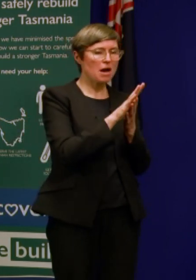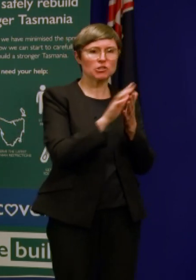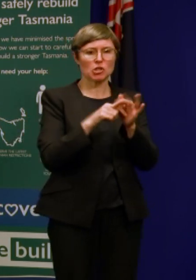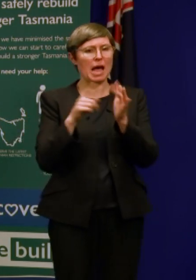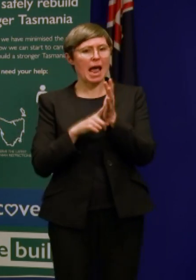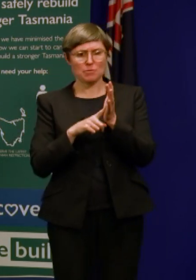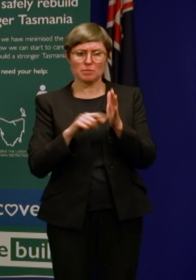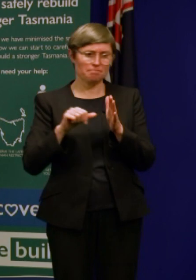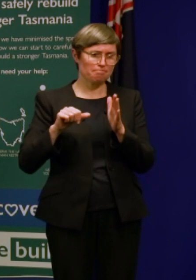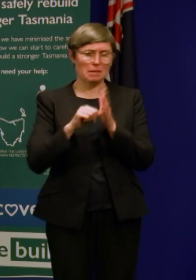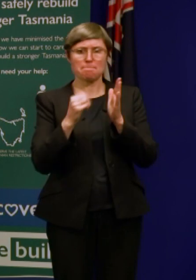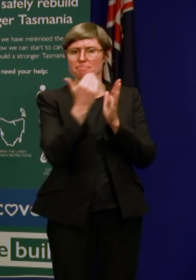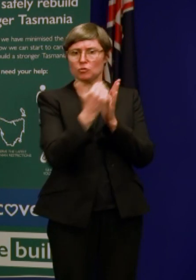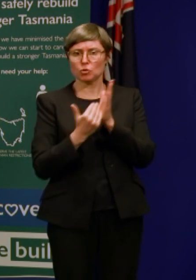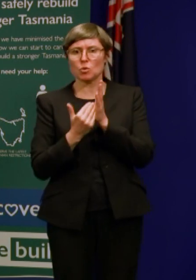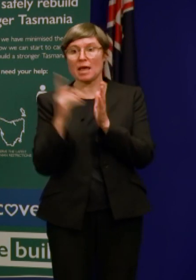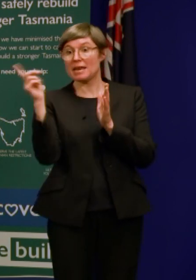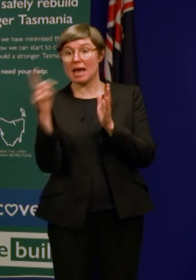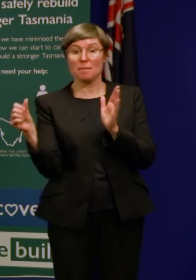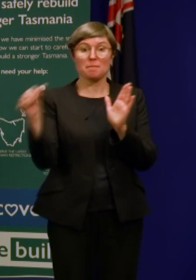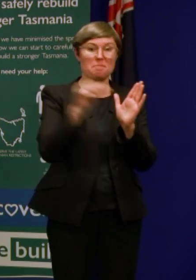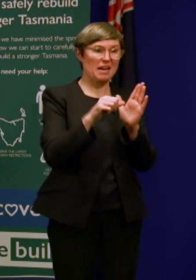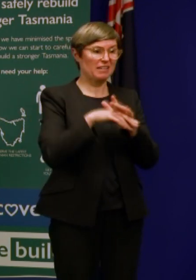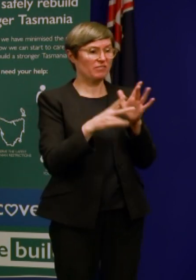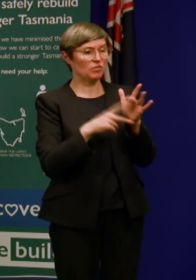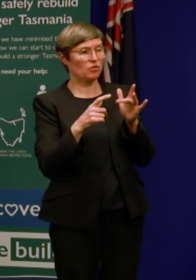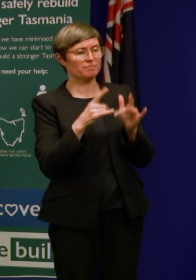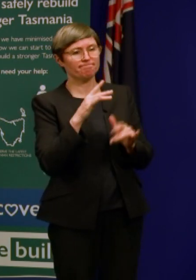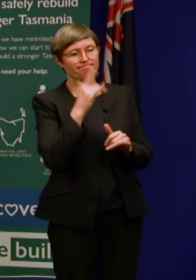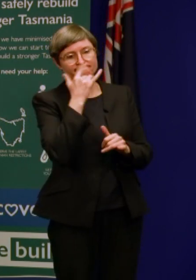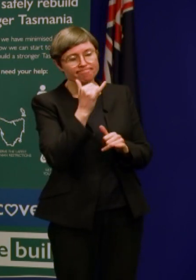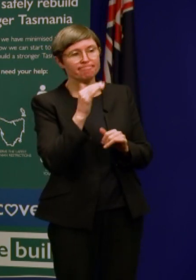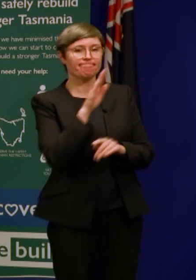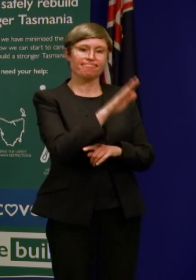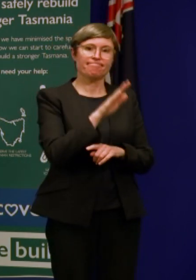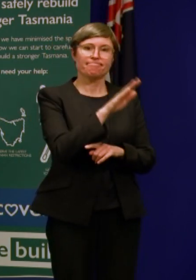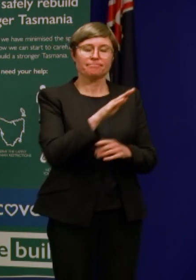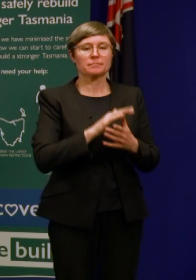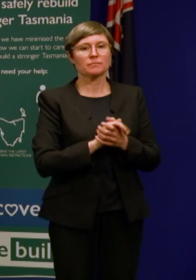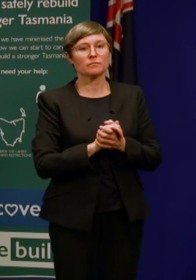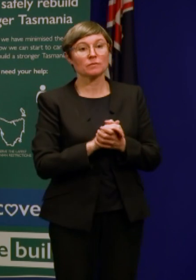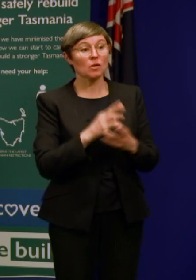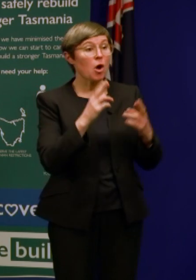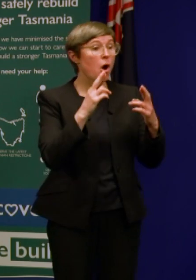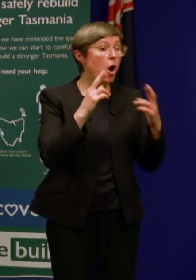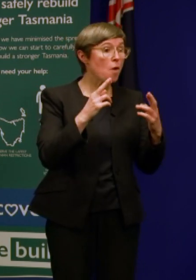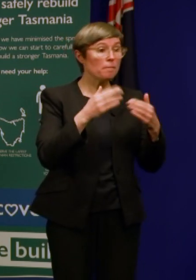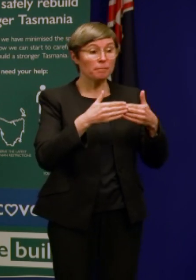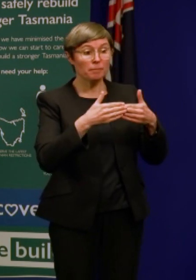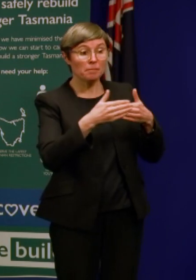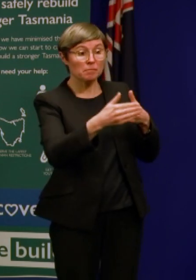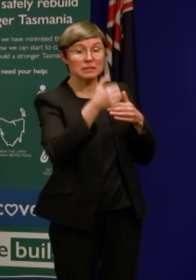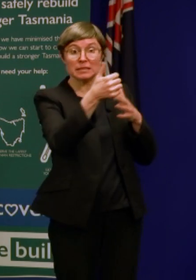is something I'm sure we all feel for Melbournians as they undergo that and hope above all that it's a very effective measure